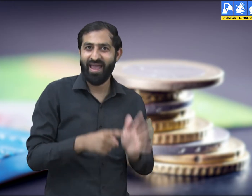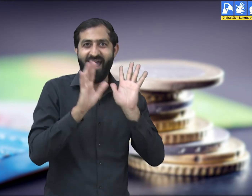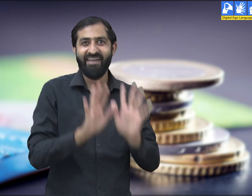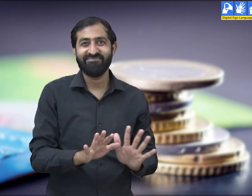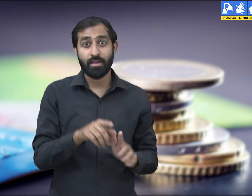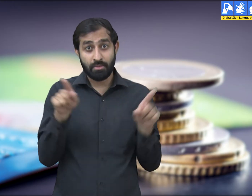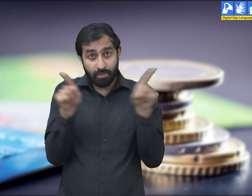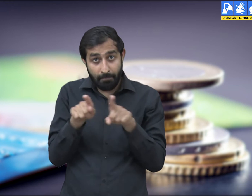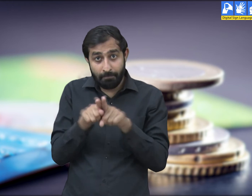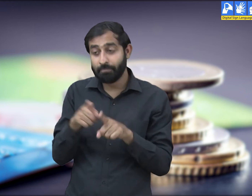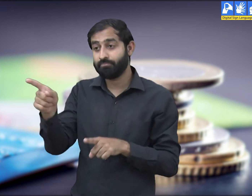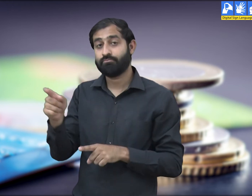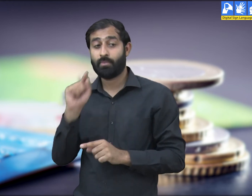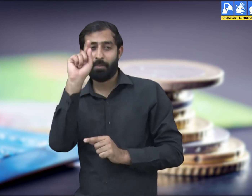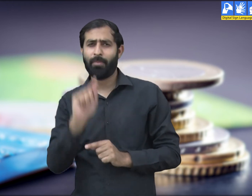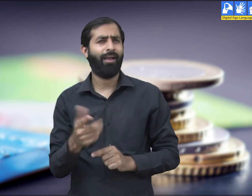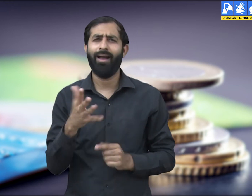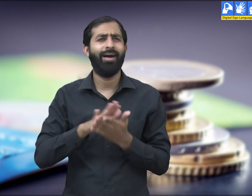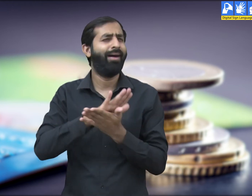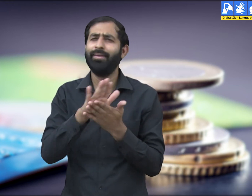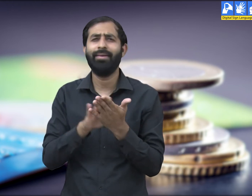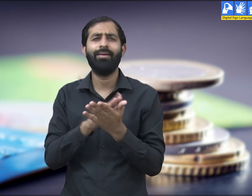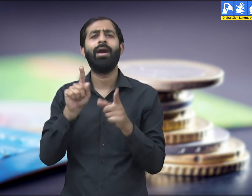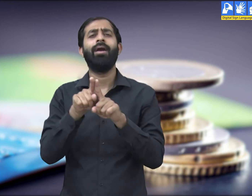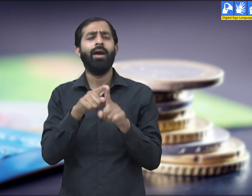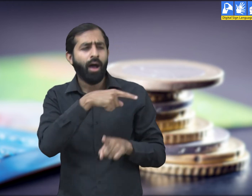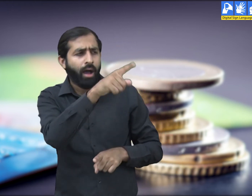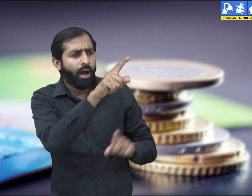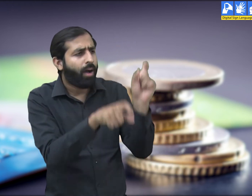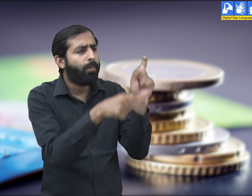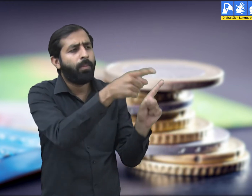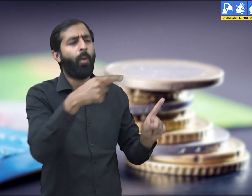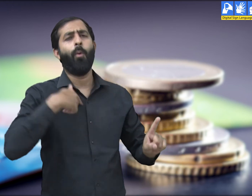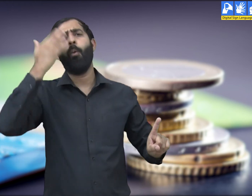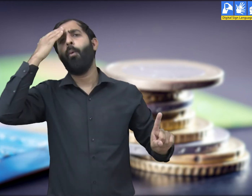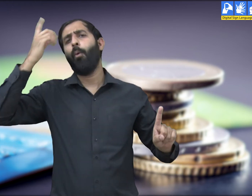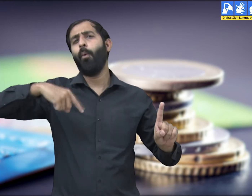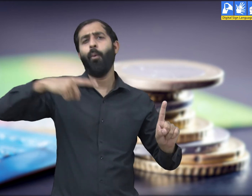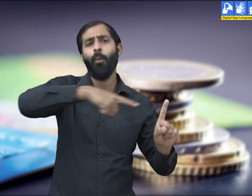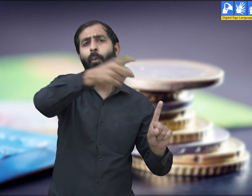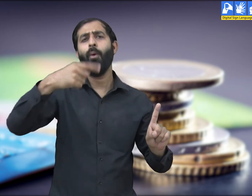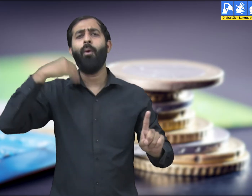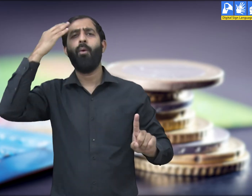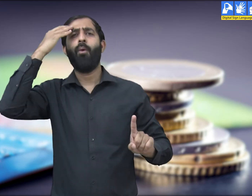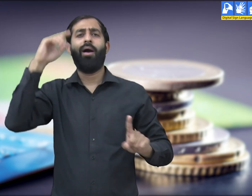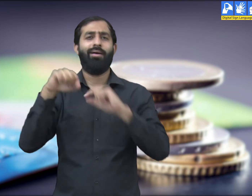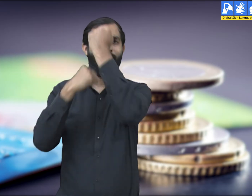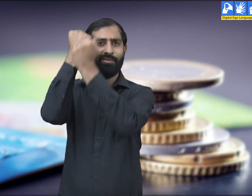These money lenders do not ask for similar documentation. Since the villagers know each other well,